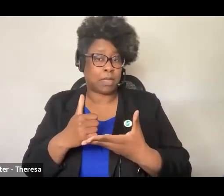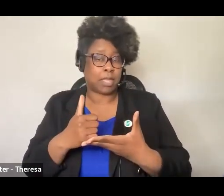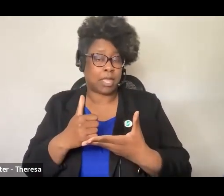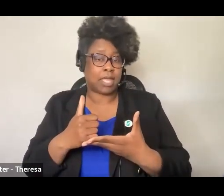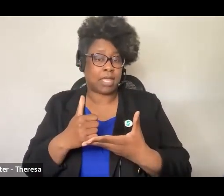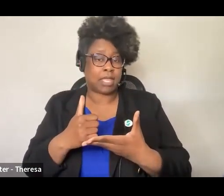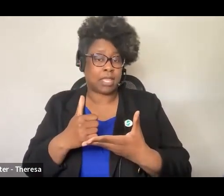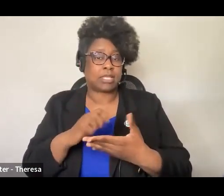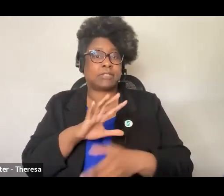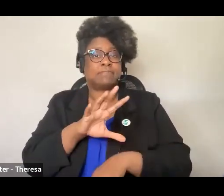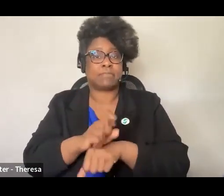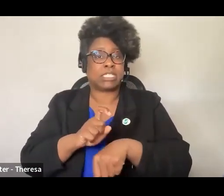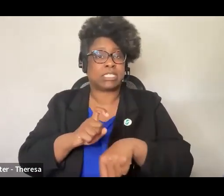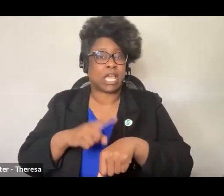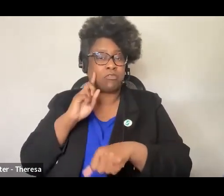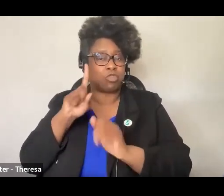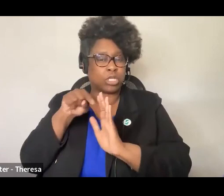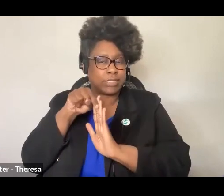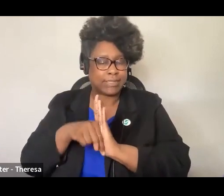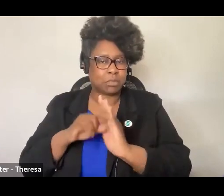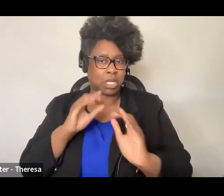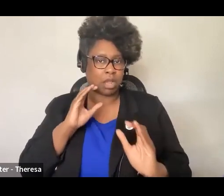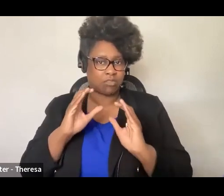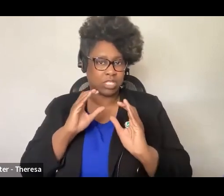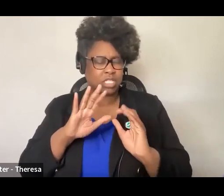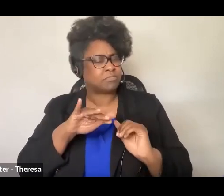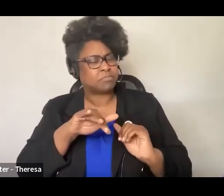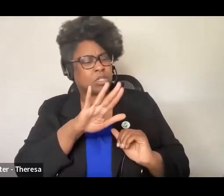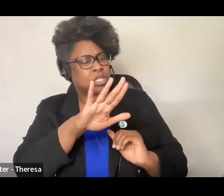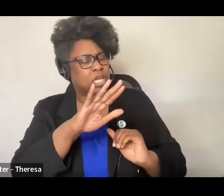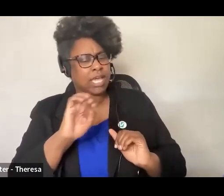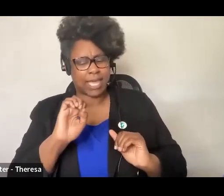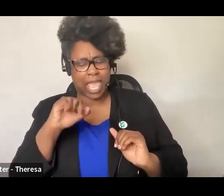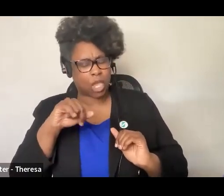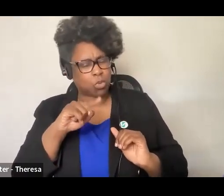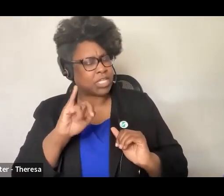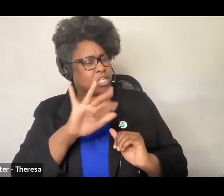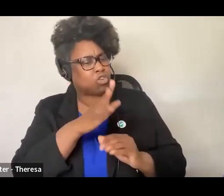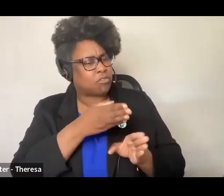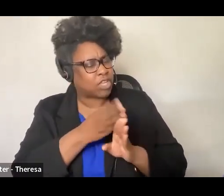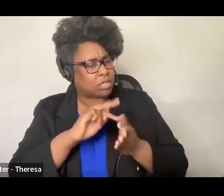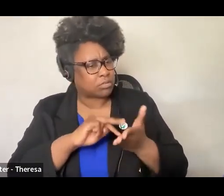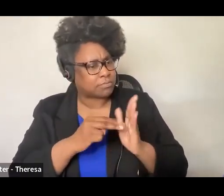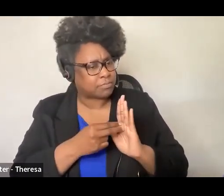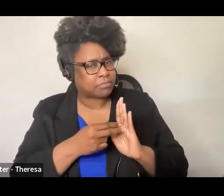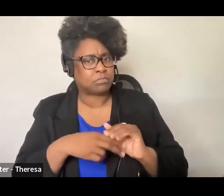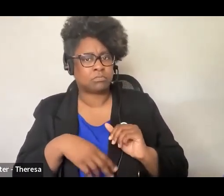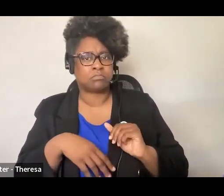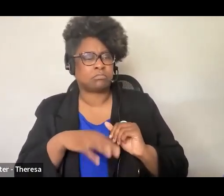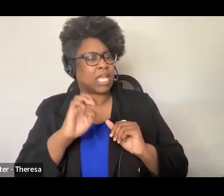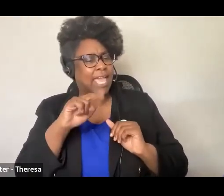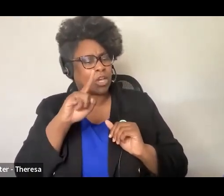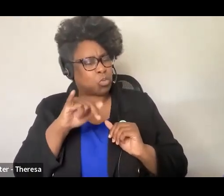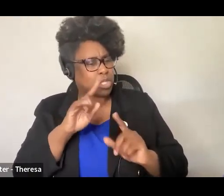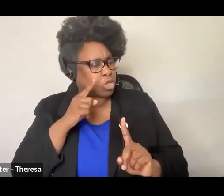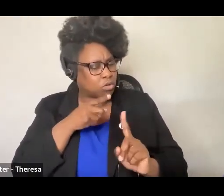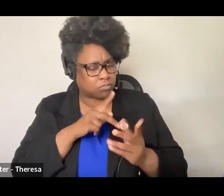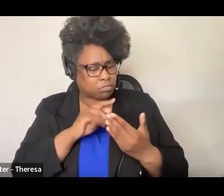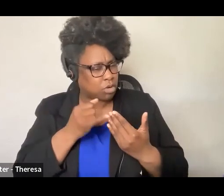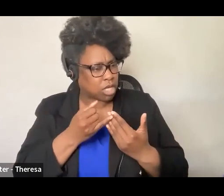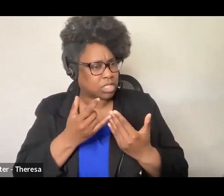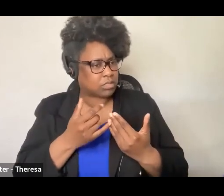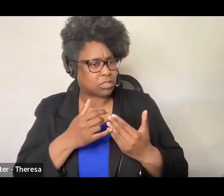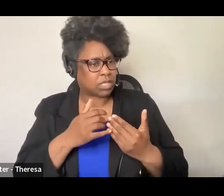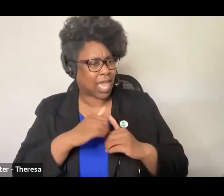making time for those deep conversations about how do you define equity in your field what are the equity goals in this project how can we flesh those